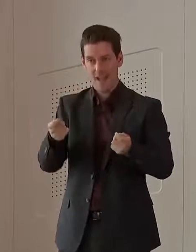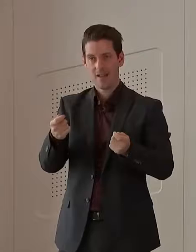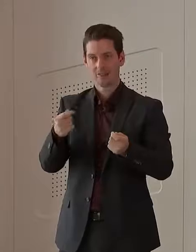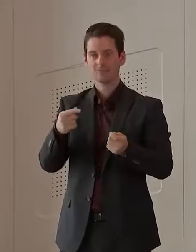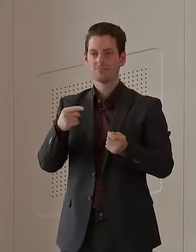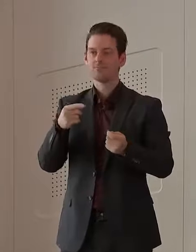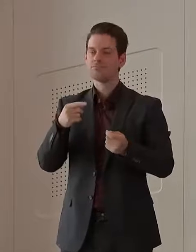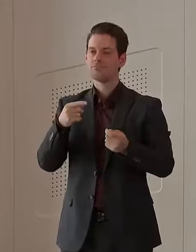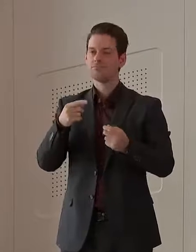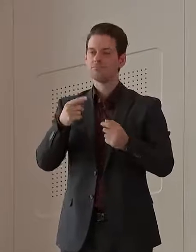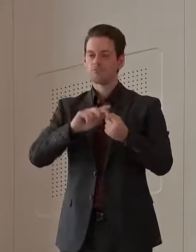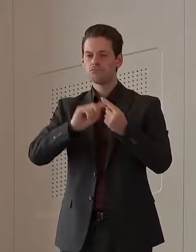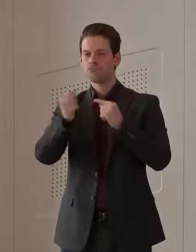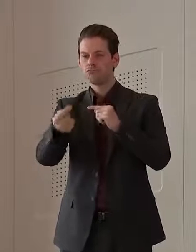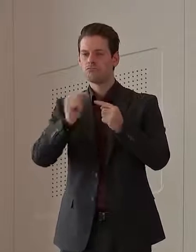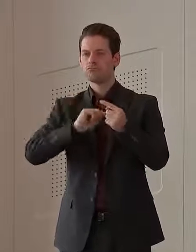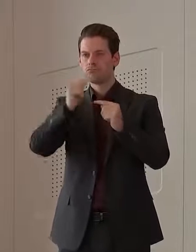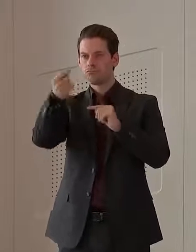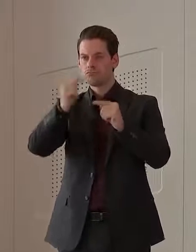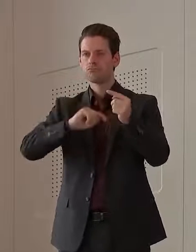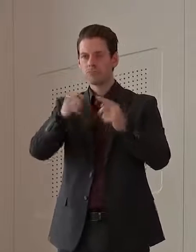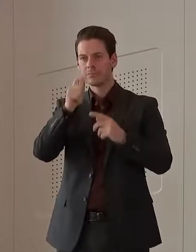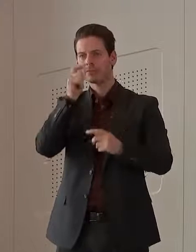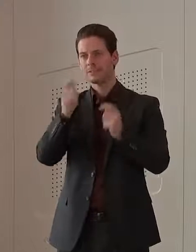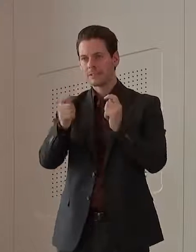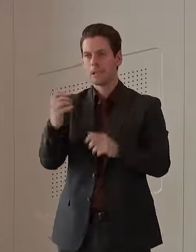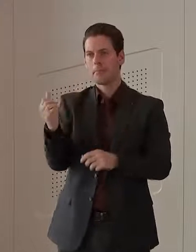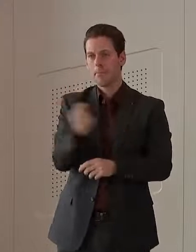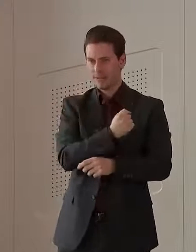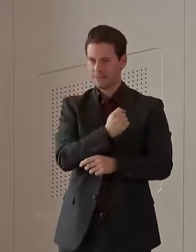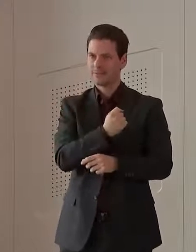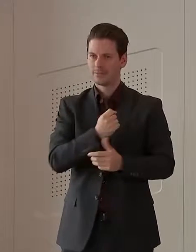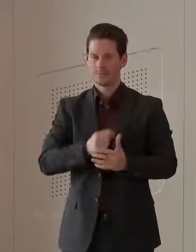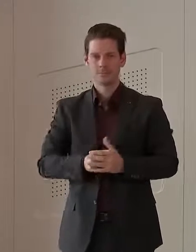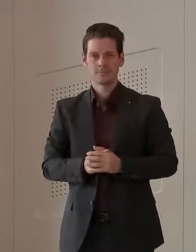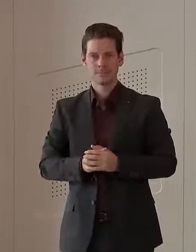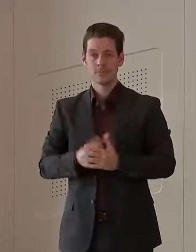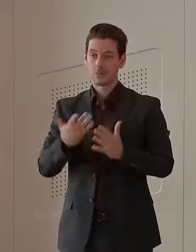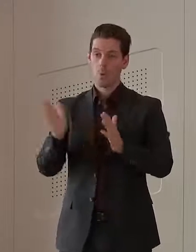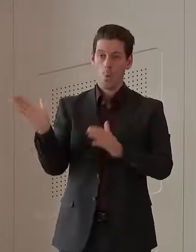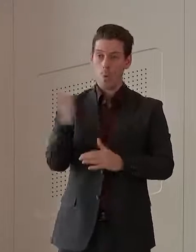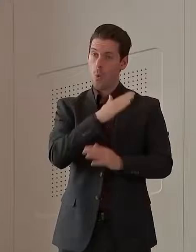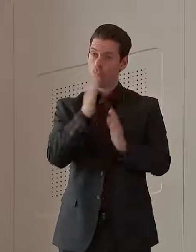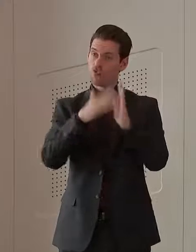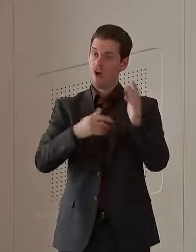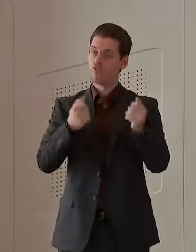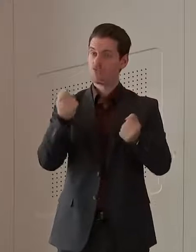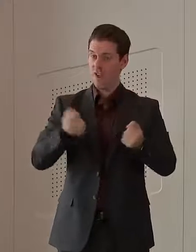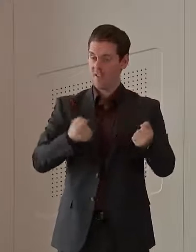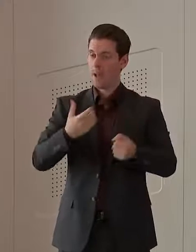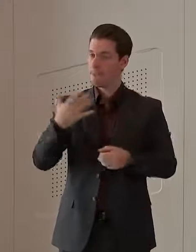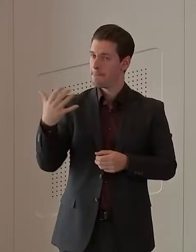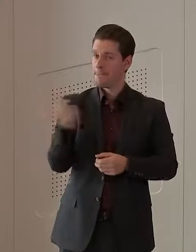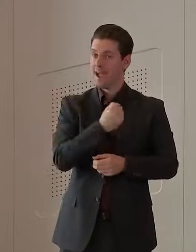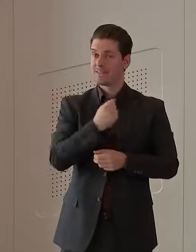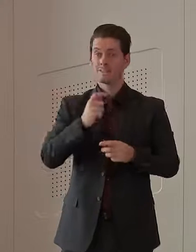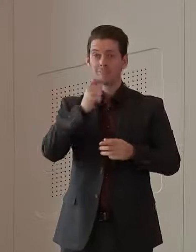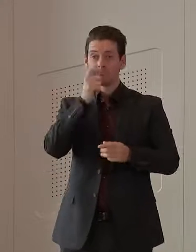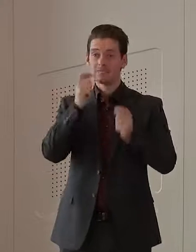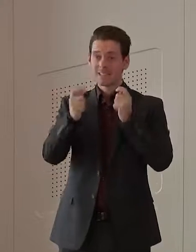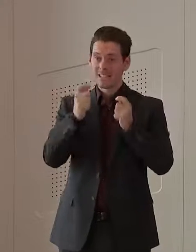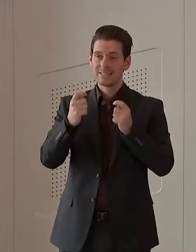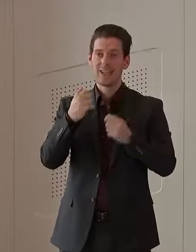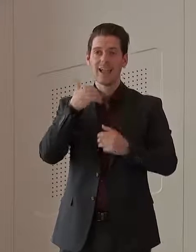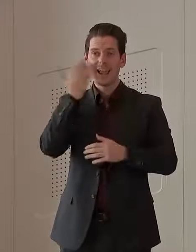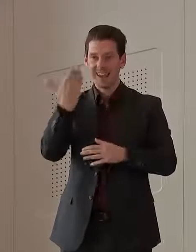of the surveillance program that we've got in place in Australia now. So truck drivers need to be tested every seven days.